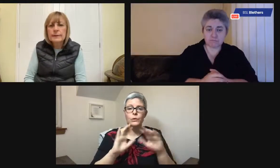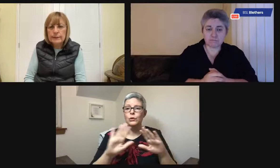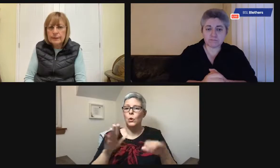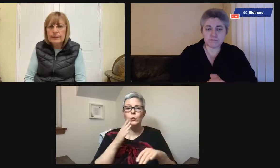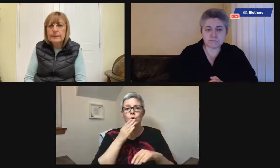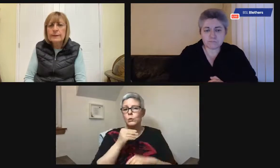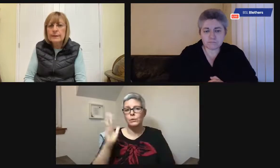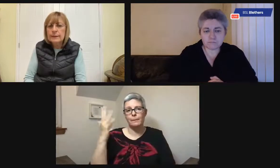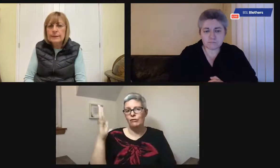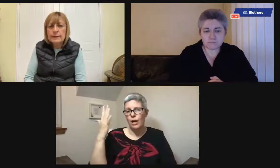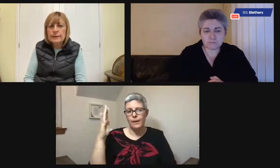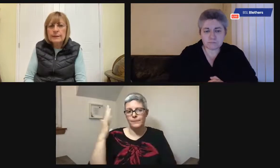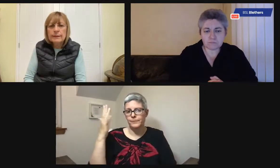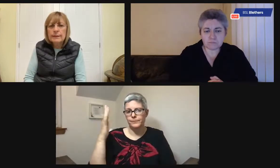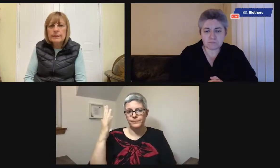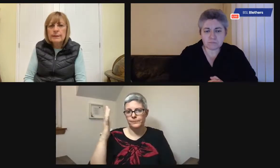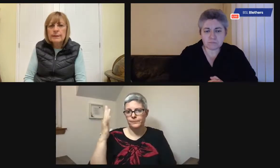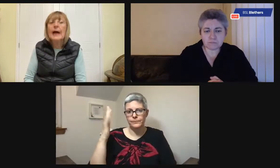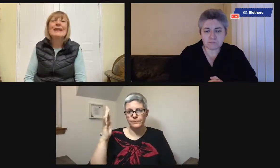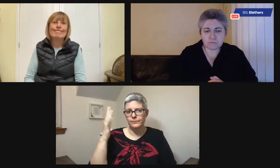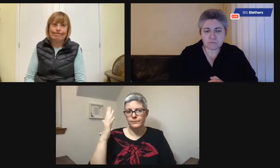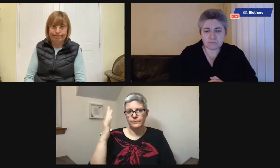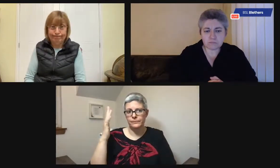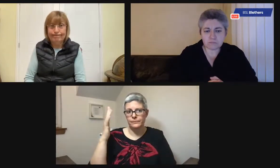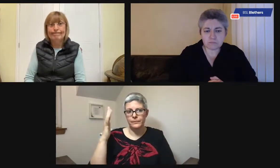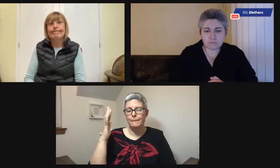in the bathroom, please don't use mirrors.